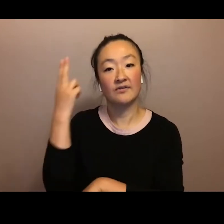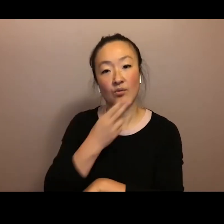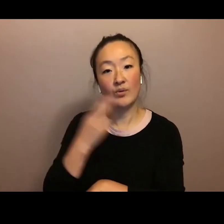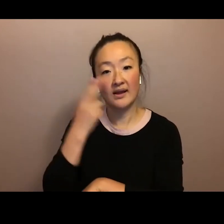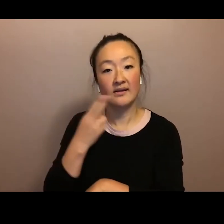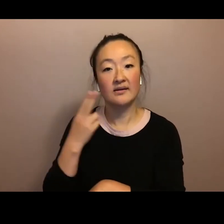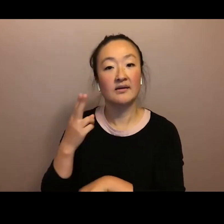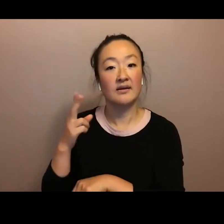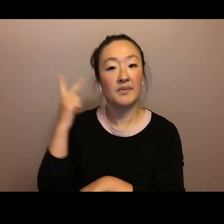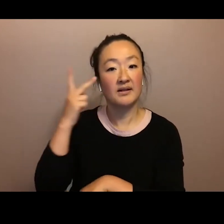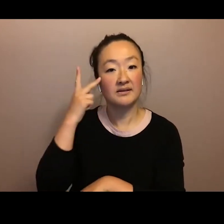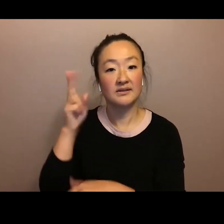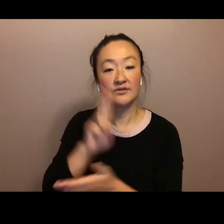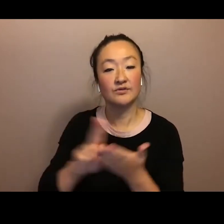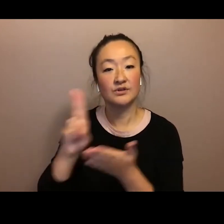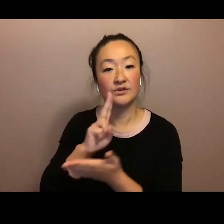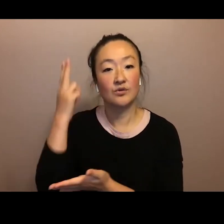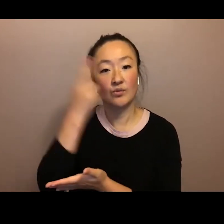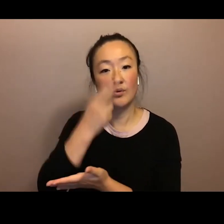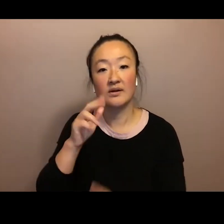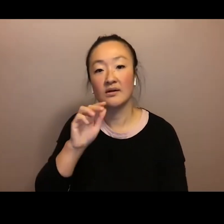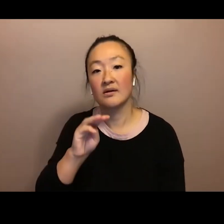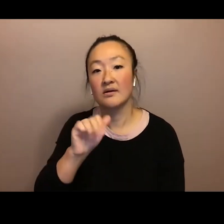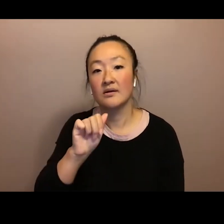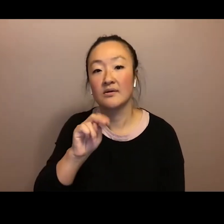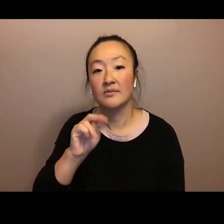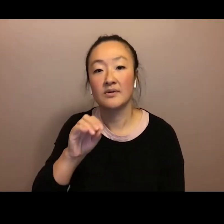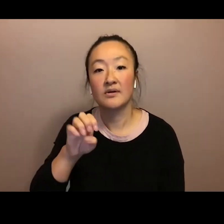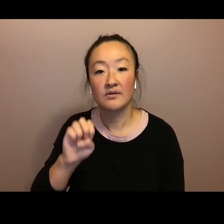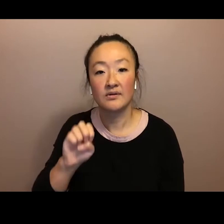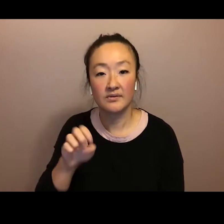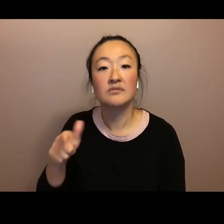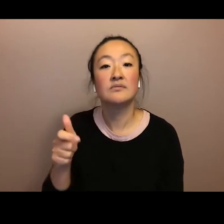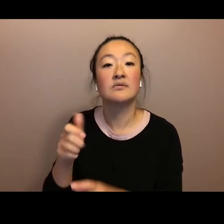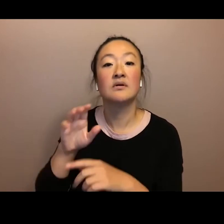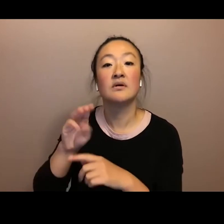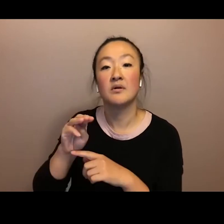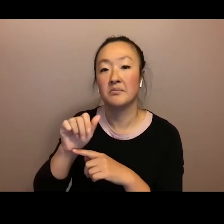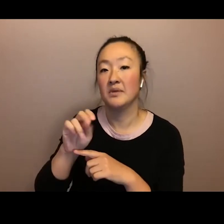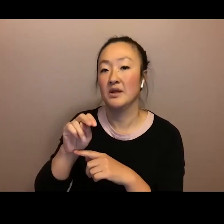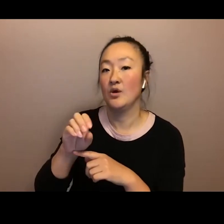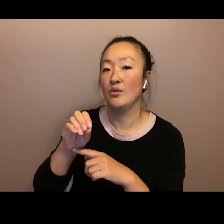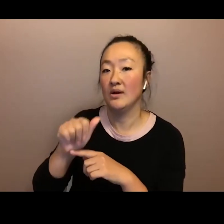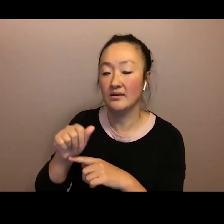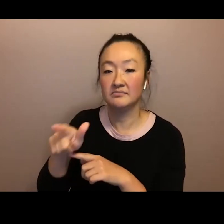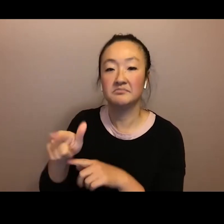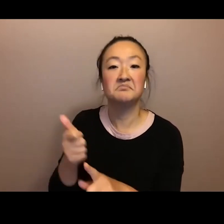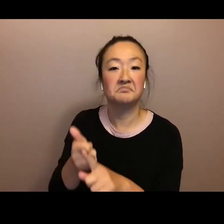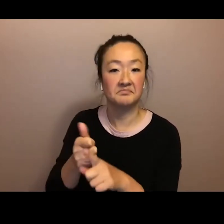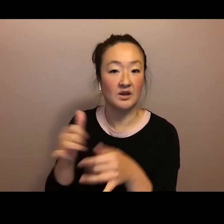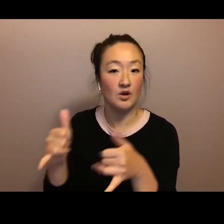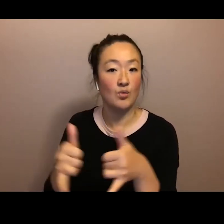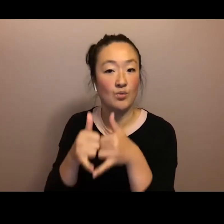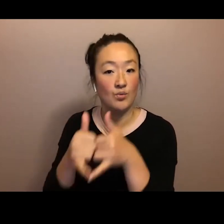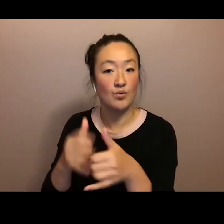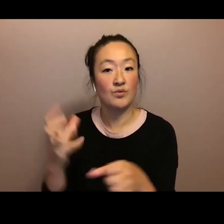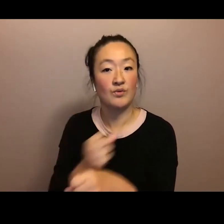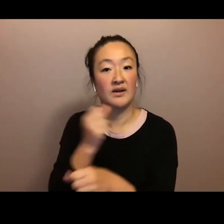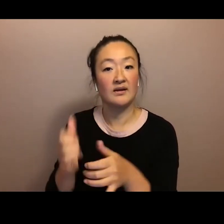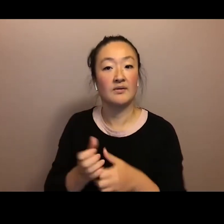Intimacies, Ma'olelo, Aloha Aina, and Eya, was published by the University of Minnesota Press earlier this year.